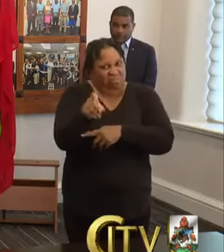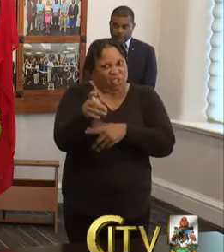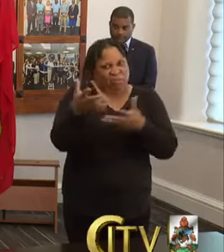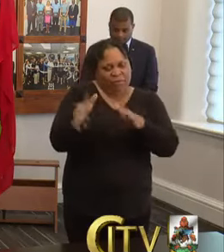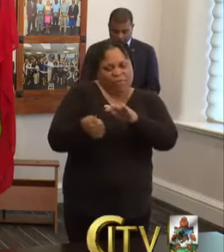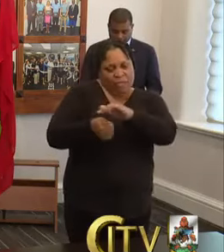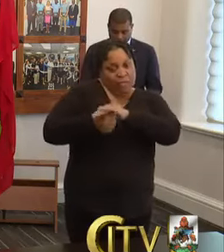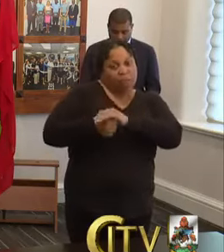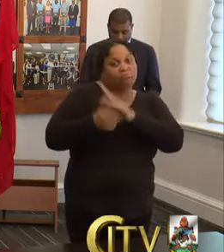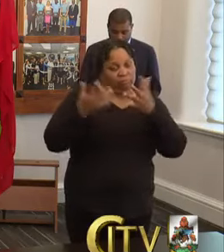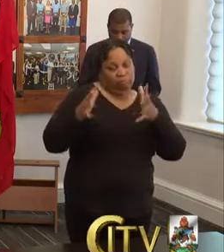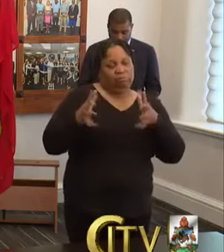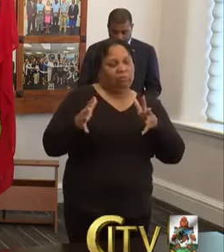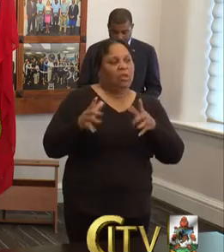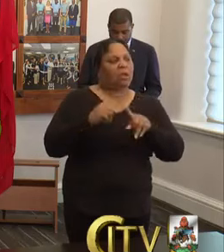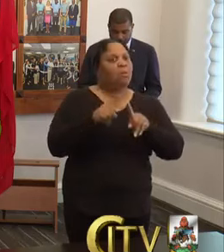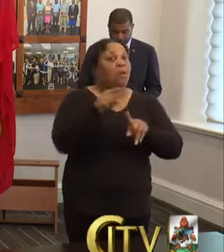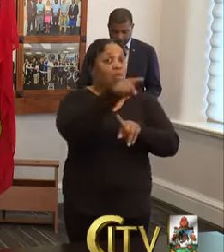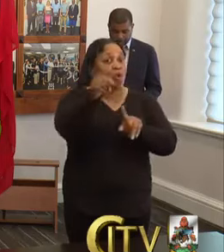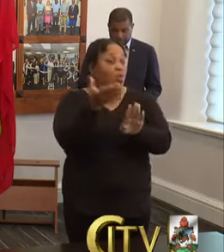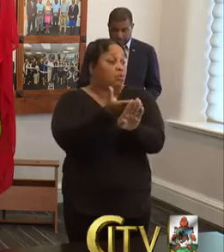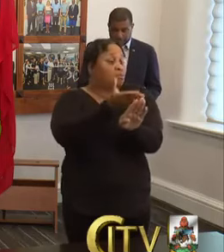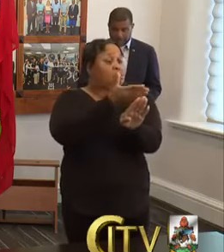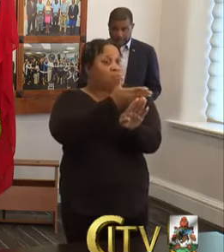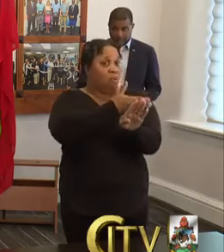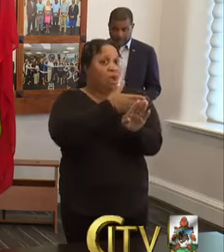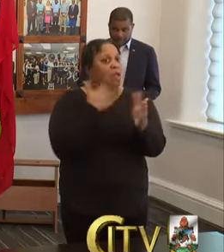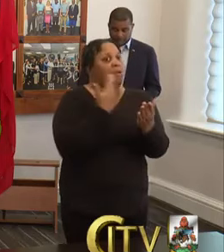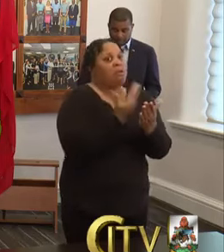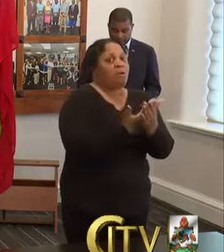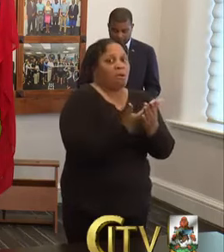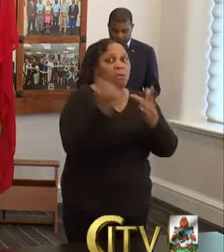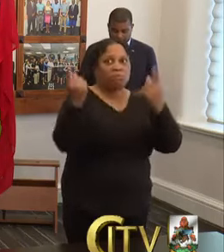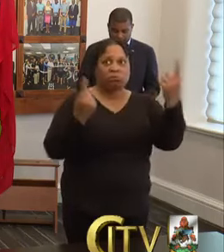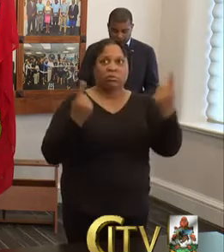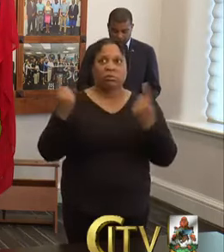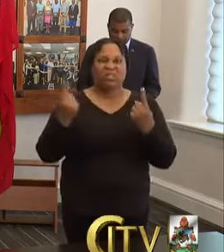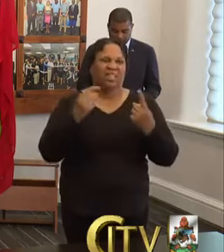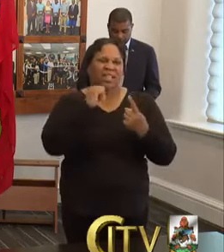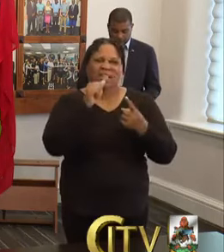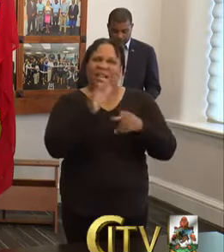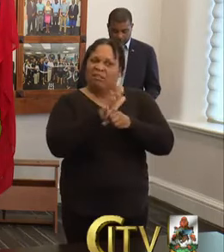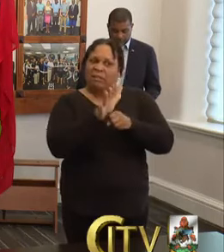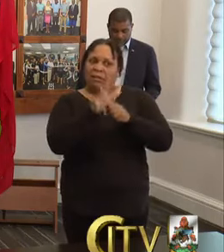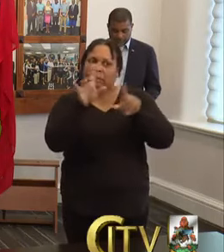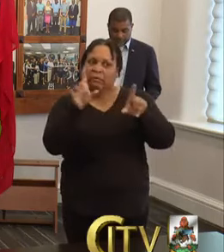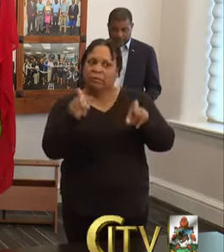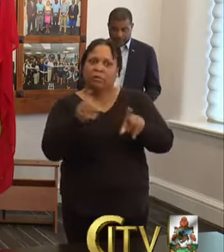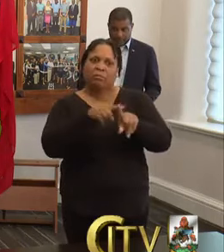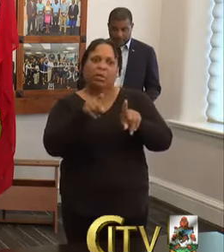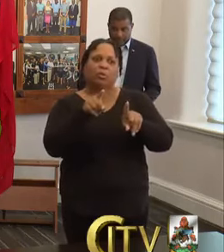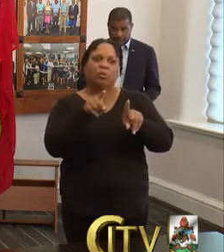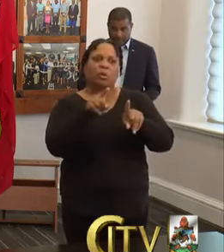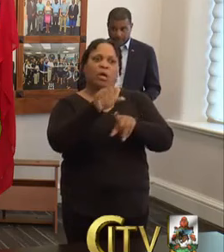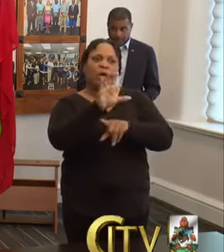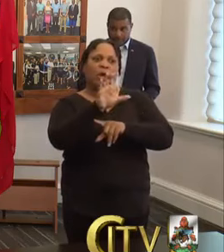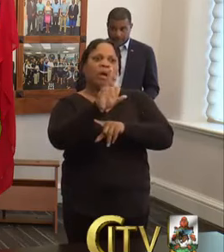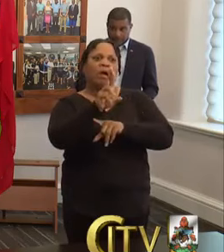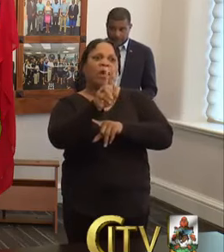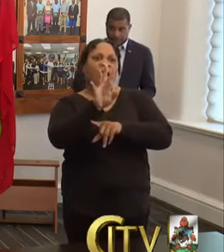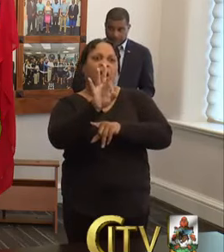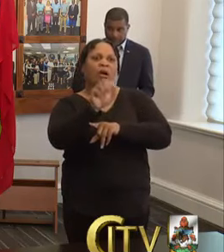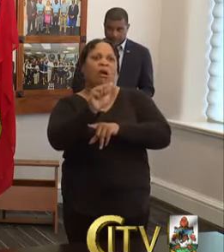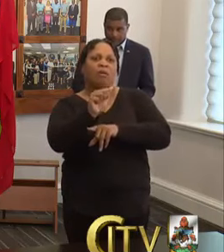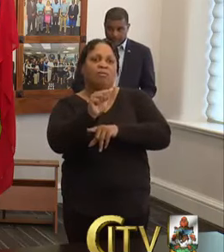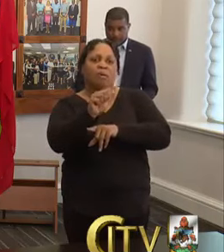persons that came prior to that, we did have the testing facilities, albeit not on Island at the time, we were testing through CARFA, which is a laboratory